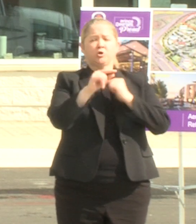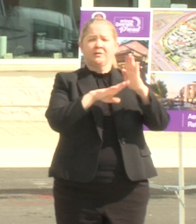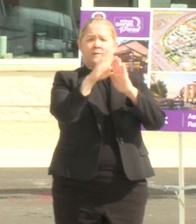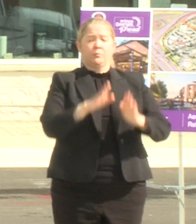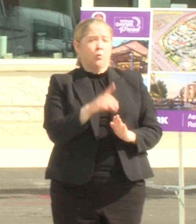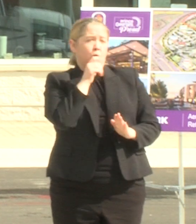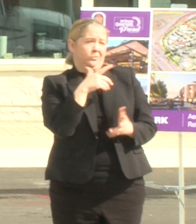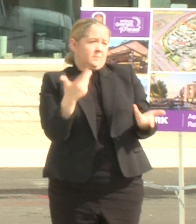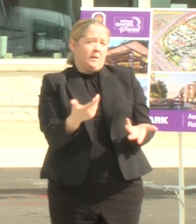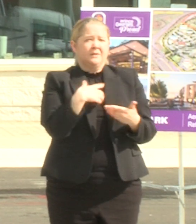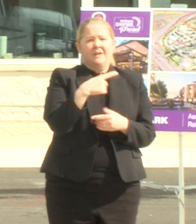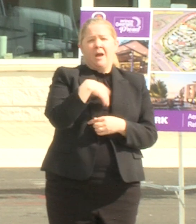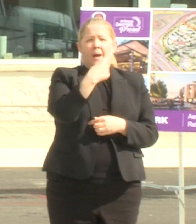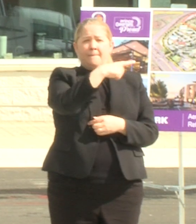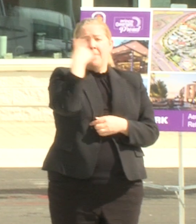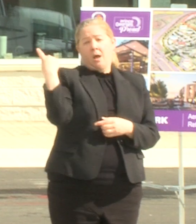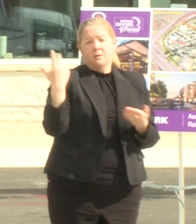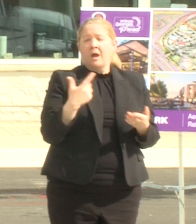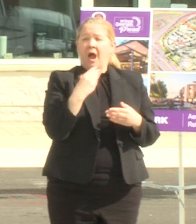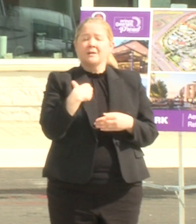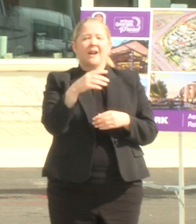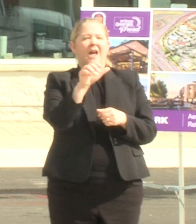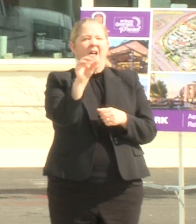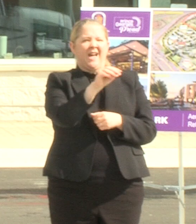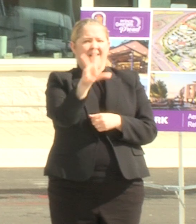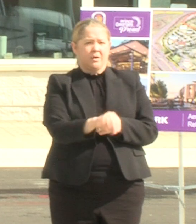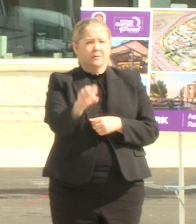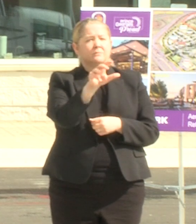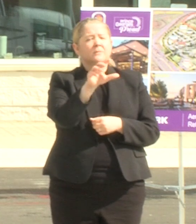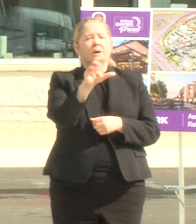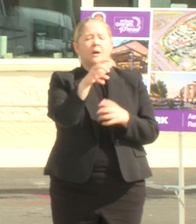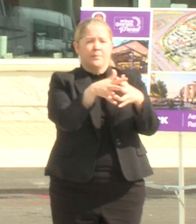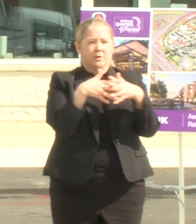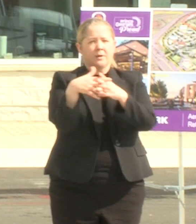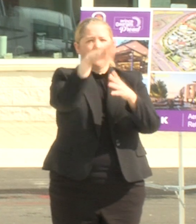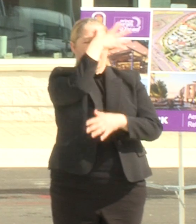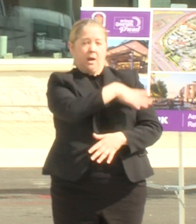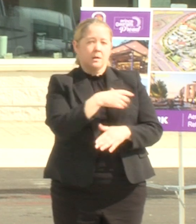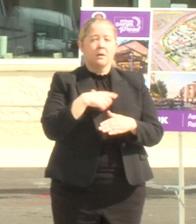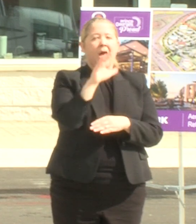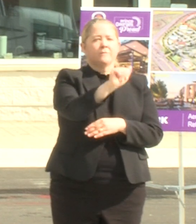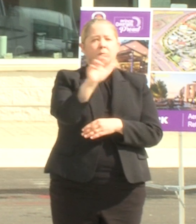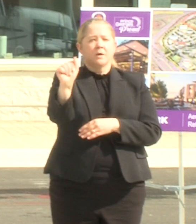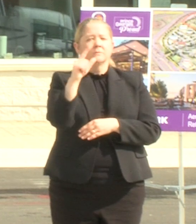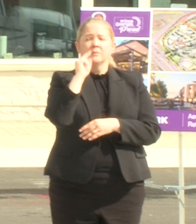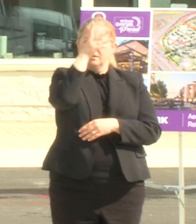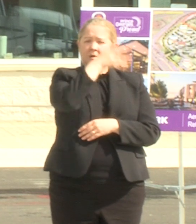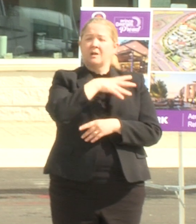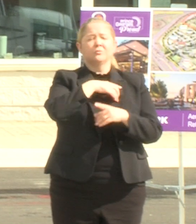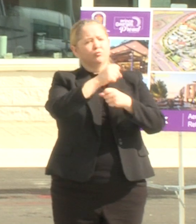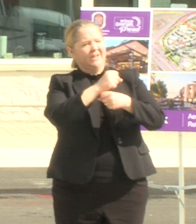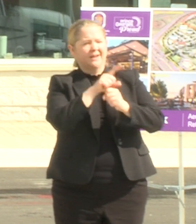african-american man in today's society it's about representation giving hope creating